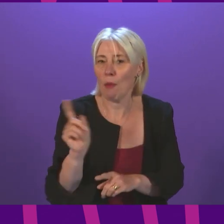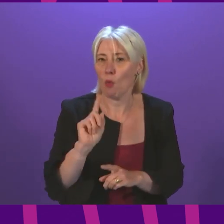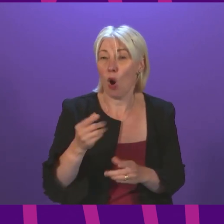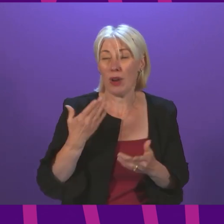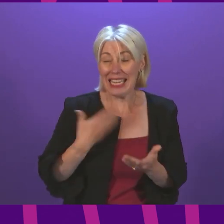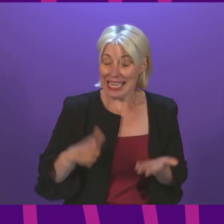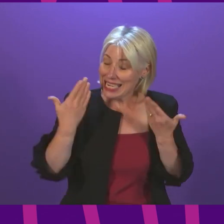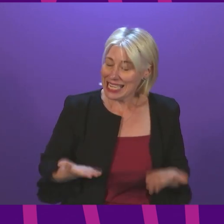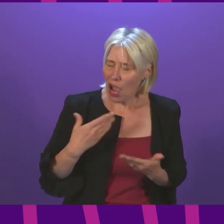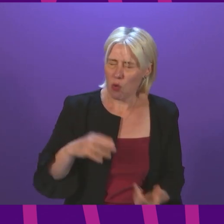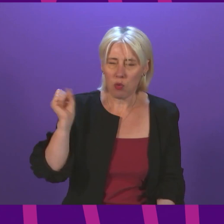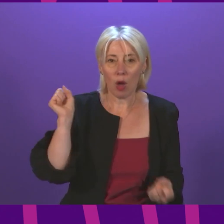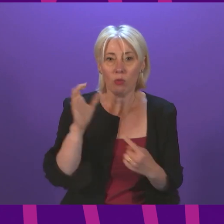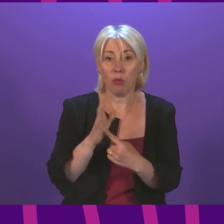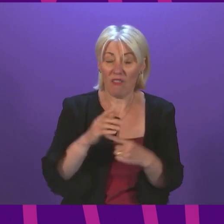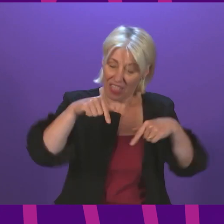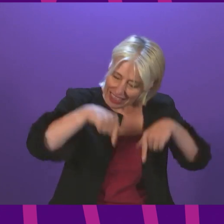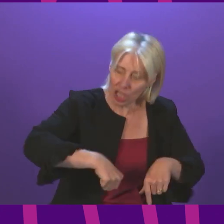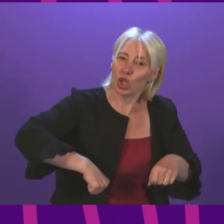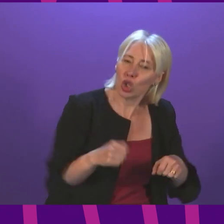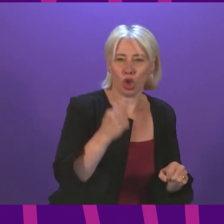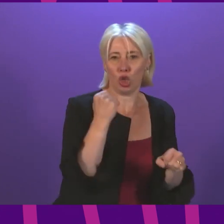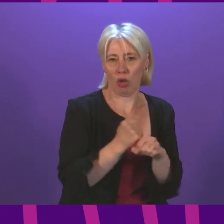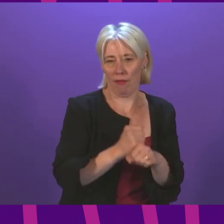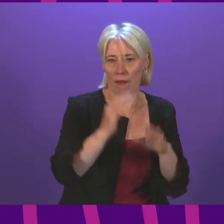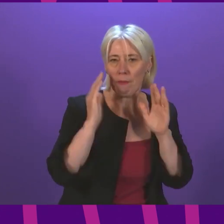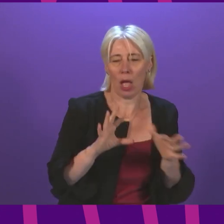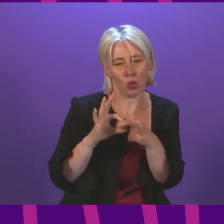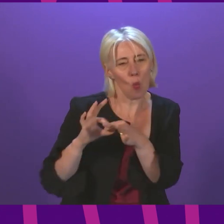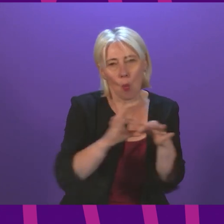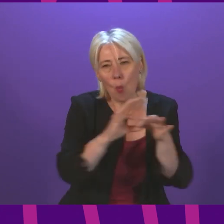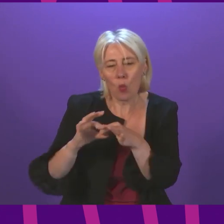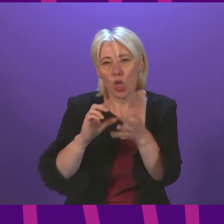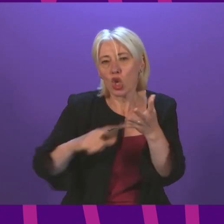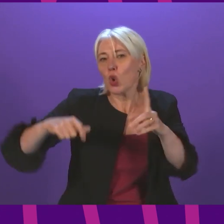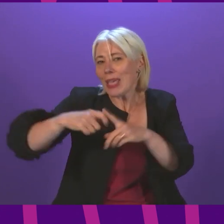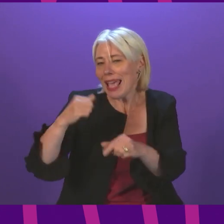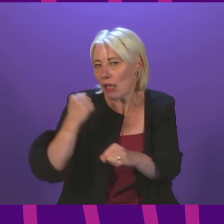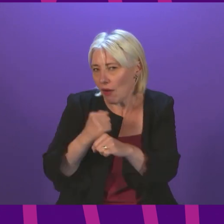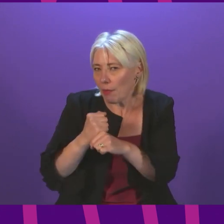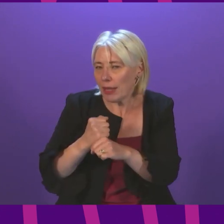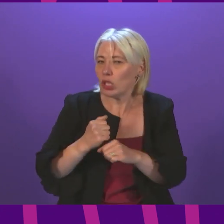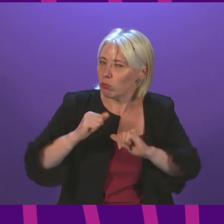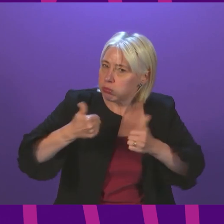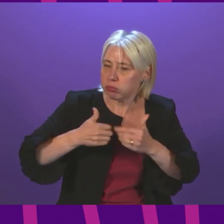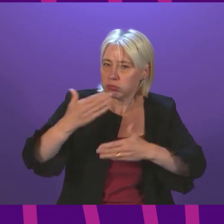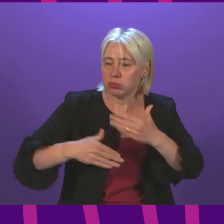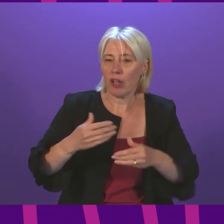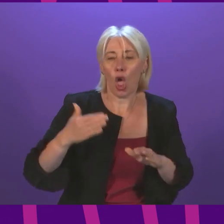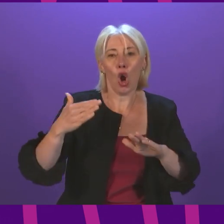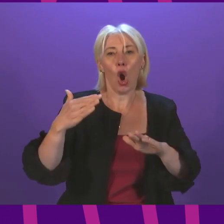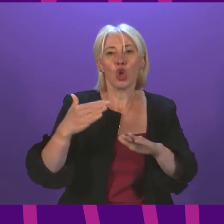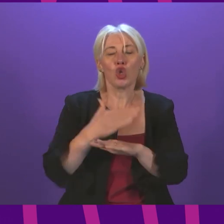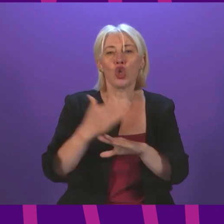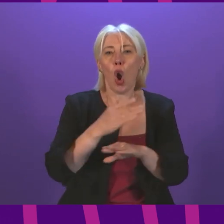is vitally important, is for this Scottish Government to work constructively with UK Government Ministers in a pursuit of a jobs-led recovery